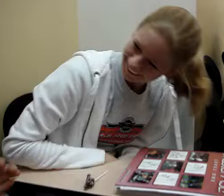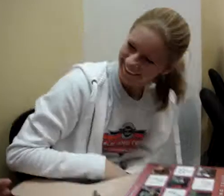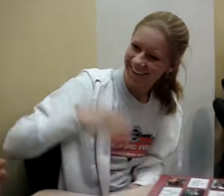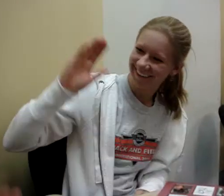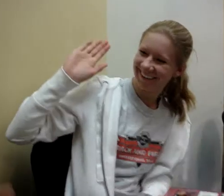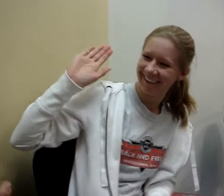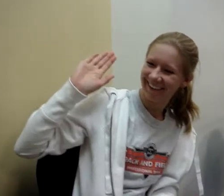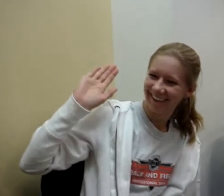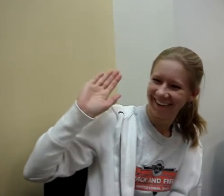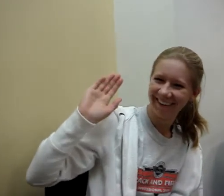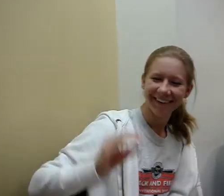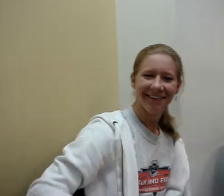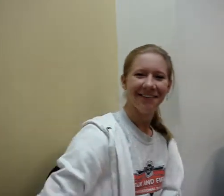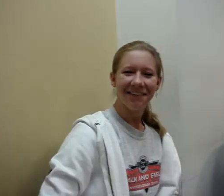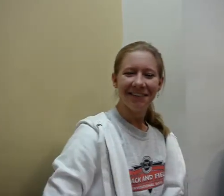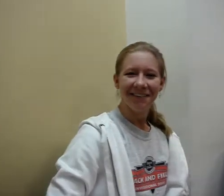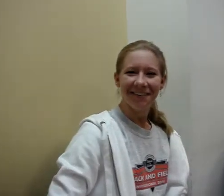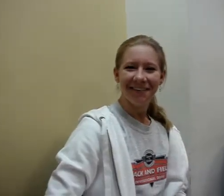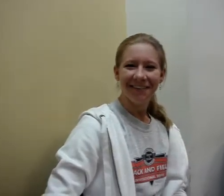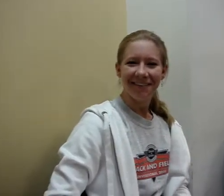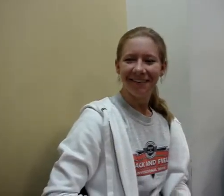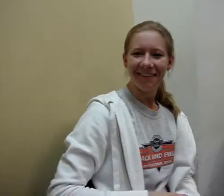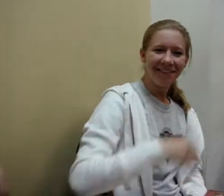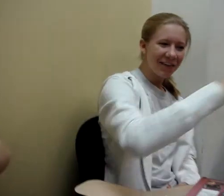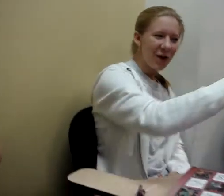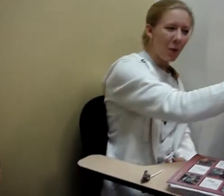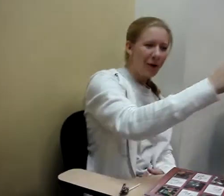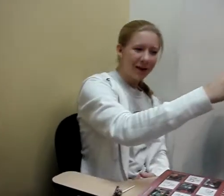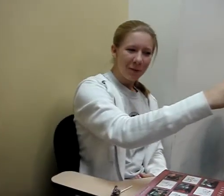One more time, one more time. This is going to be a blind space. One more time, one more time.